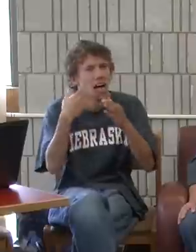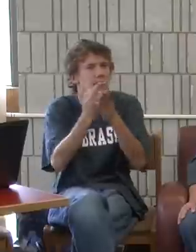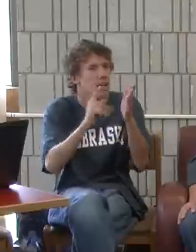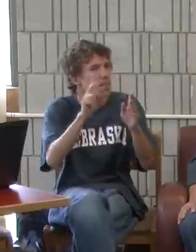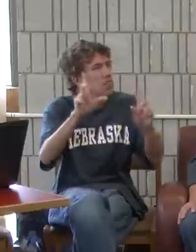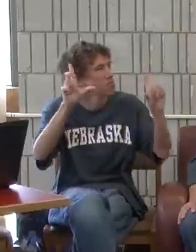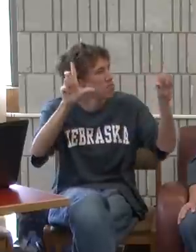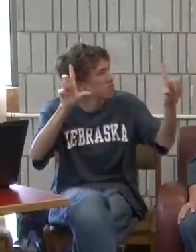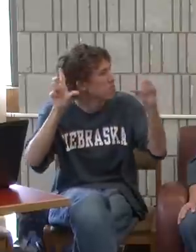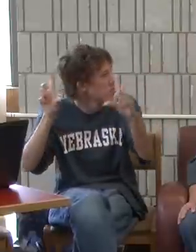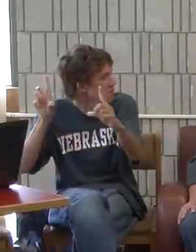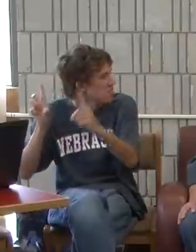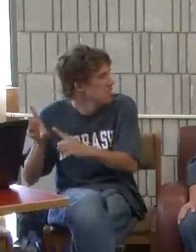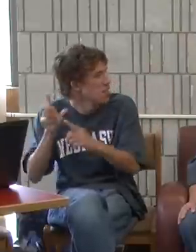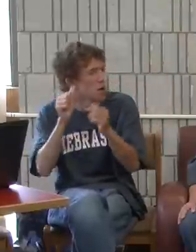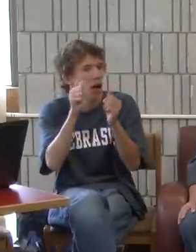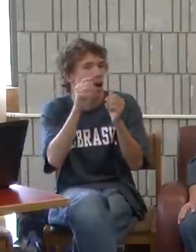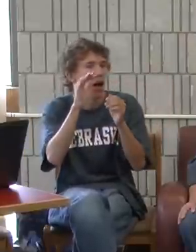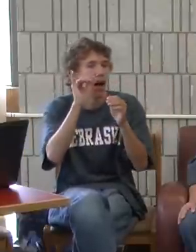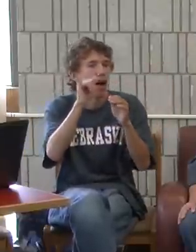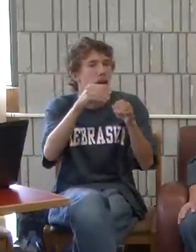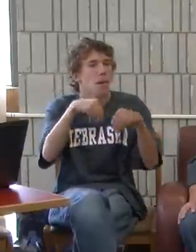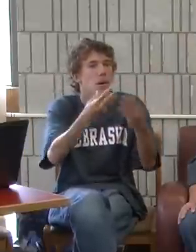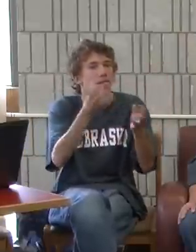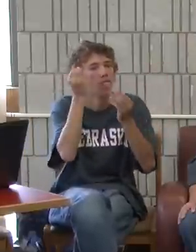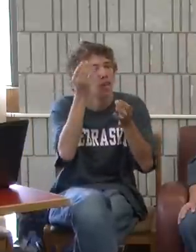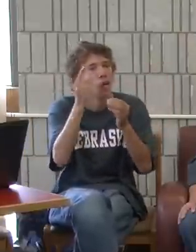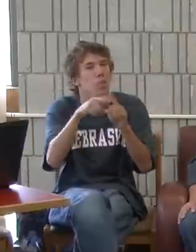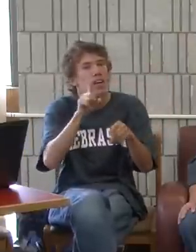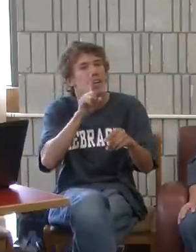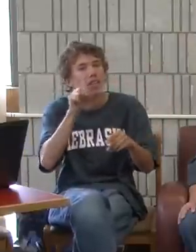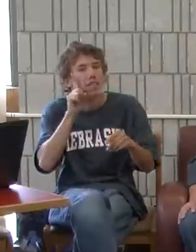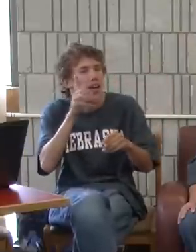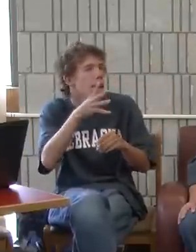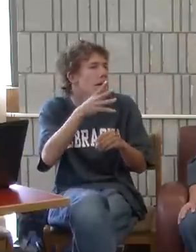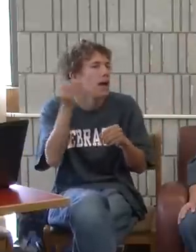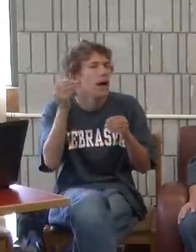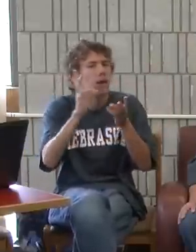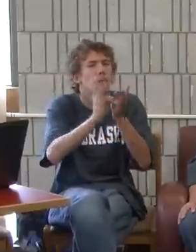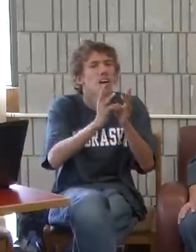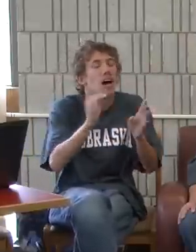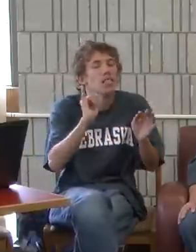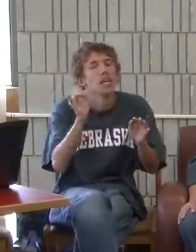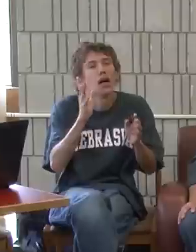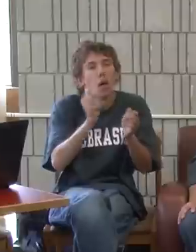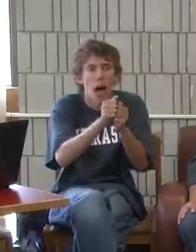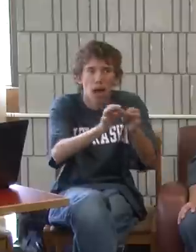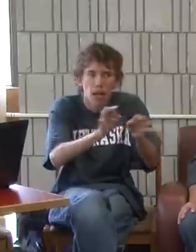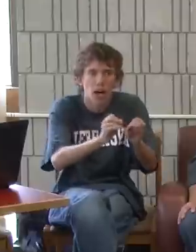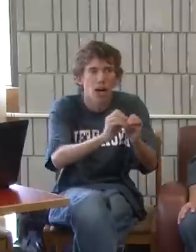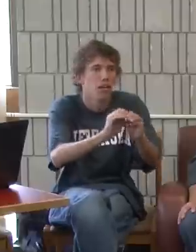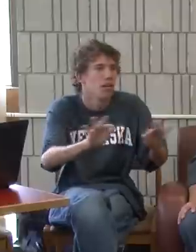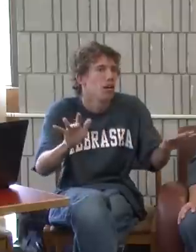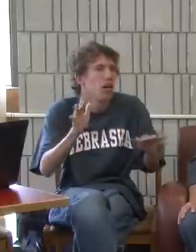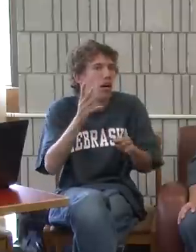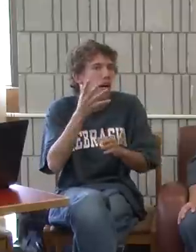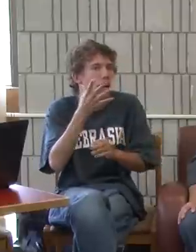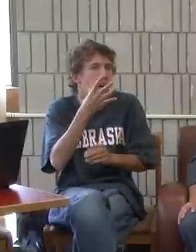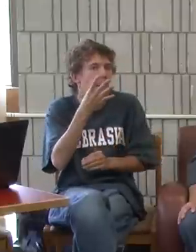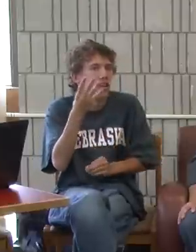phones. And there are TVs around, and it provides information about the weather, and events, and